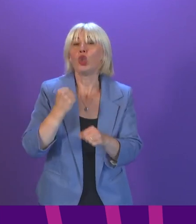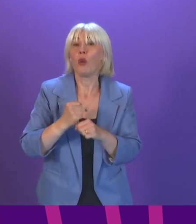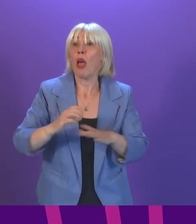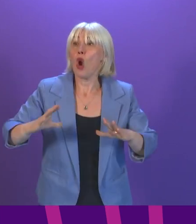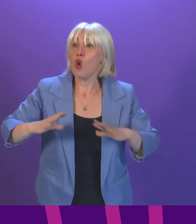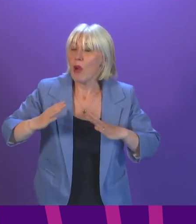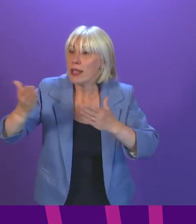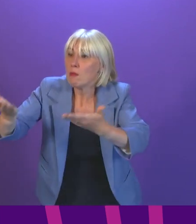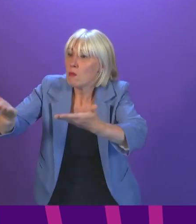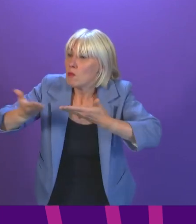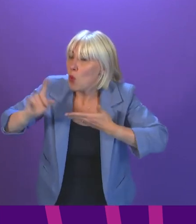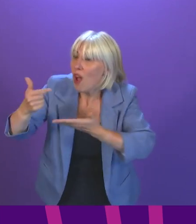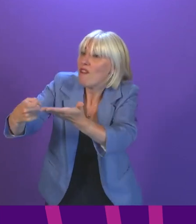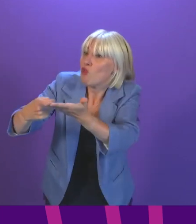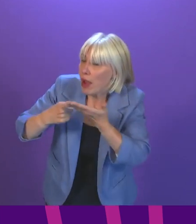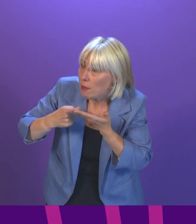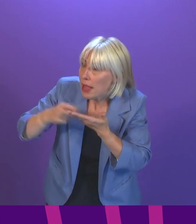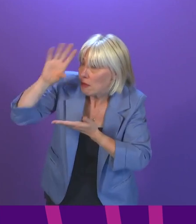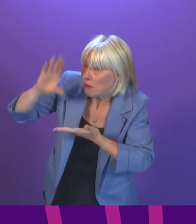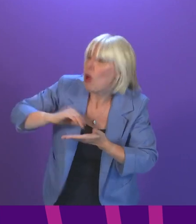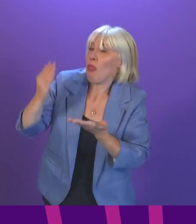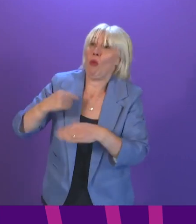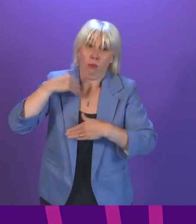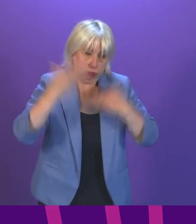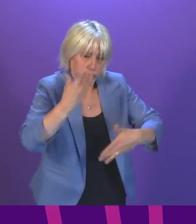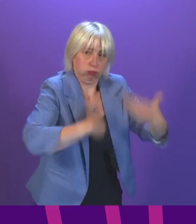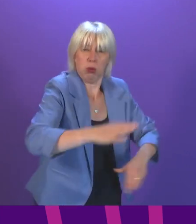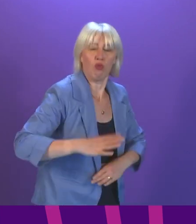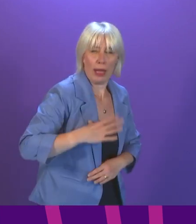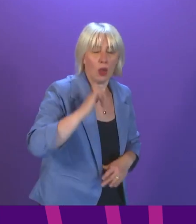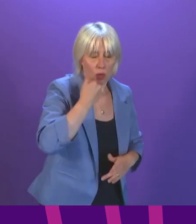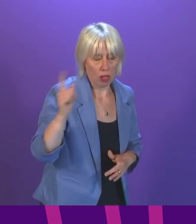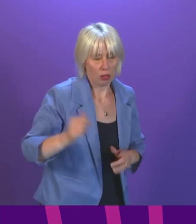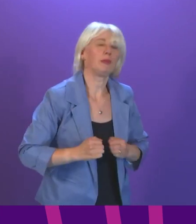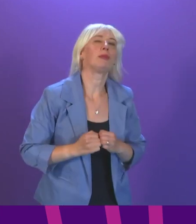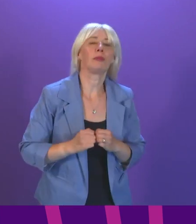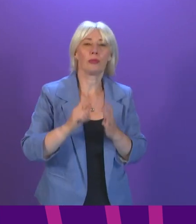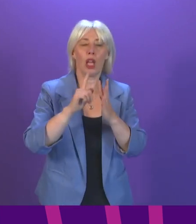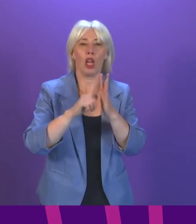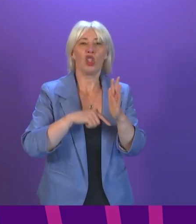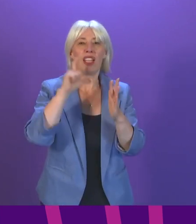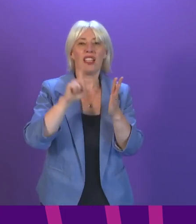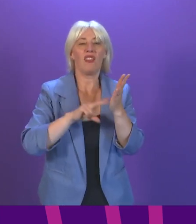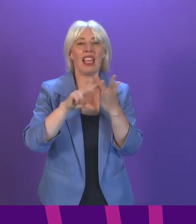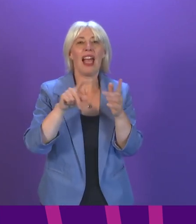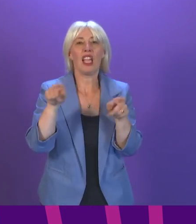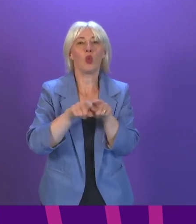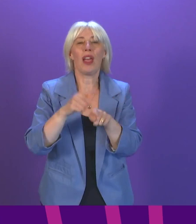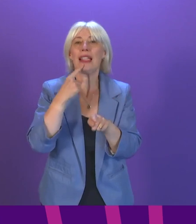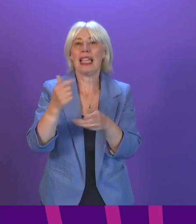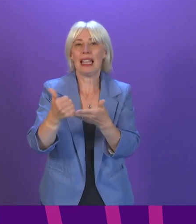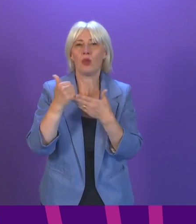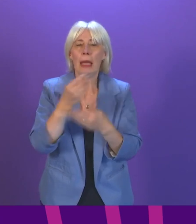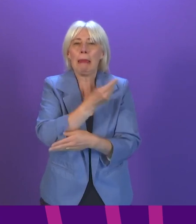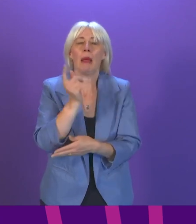in accordance with any recommendations that we receive. Last week, the JCVI also issued advice to the effect that people with